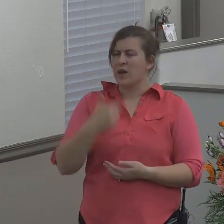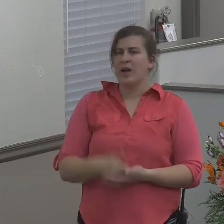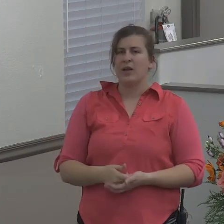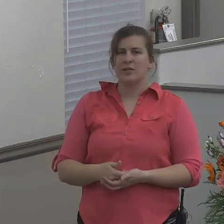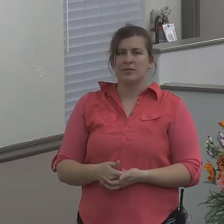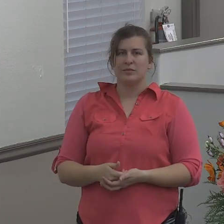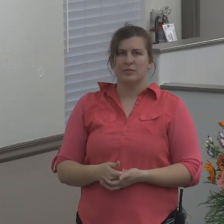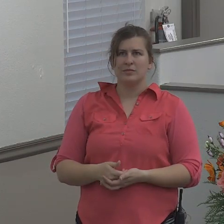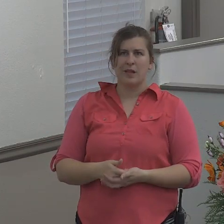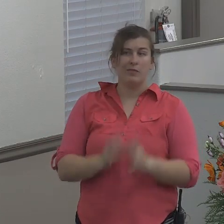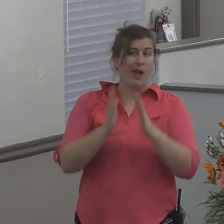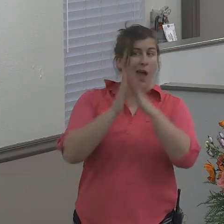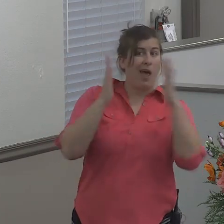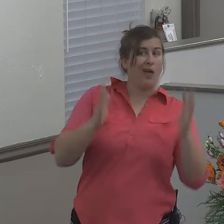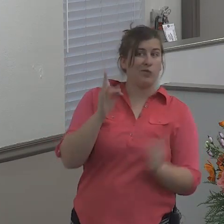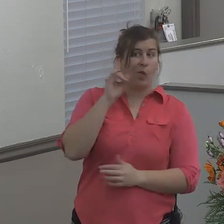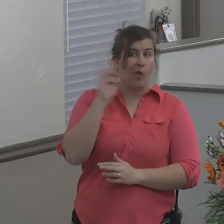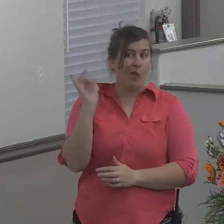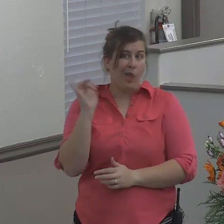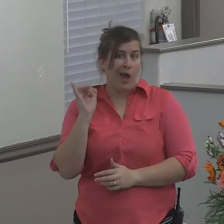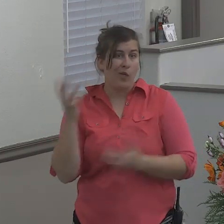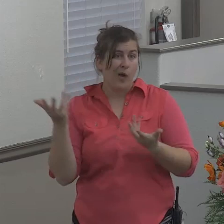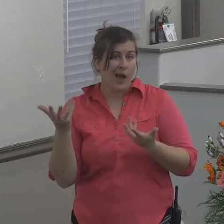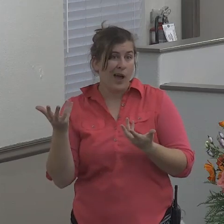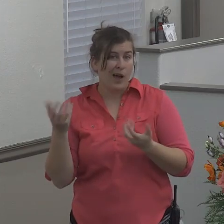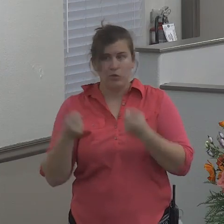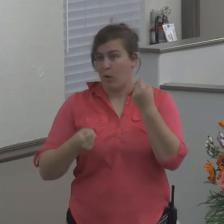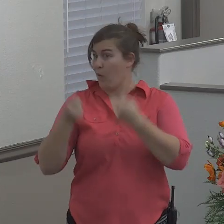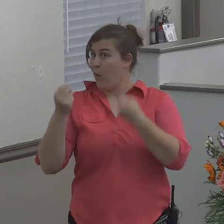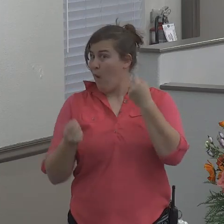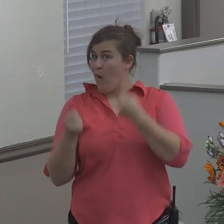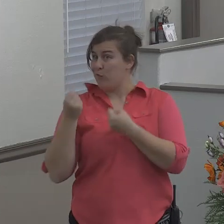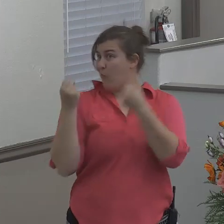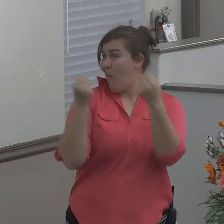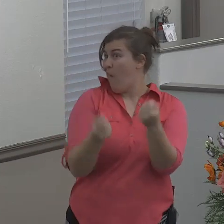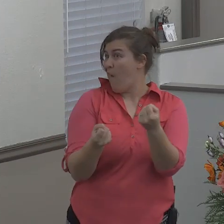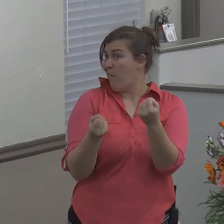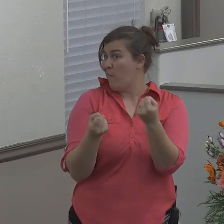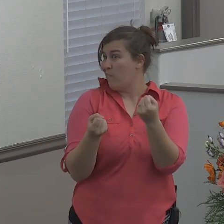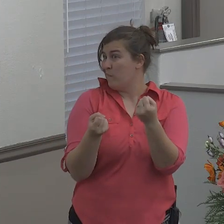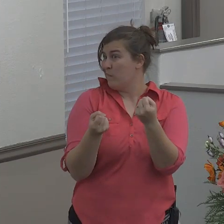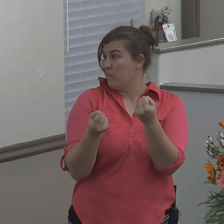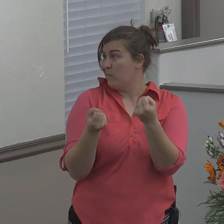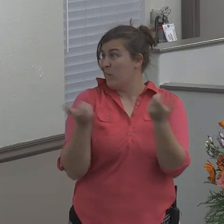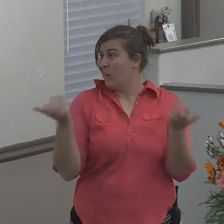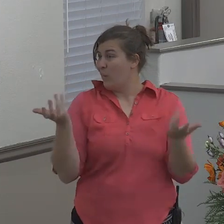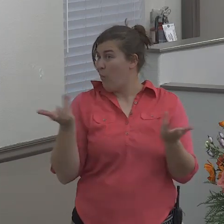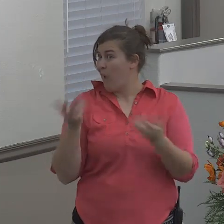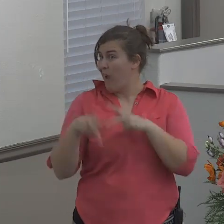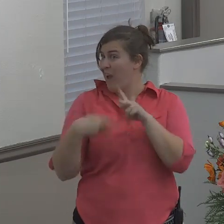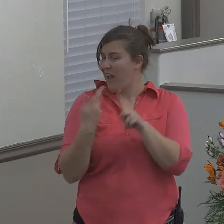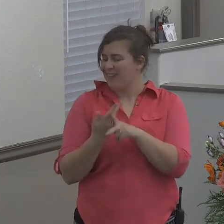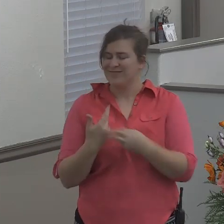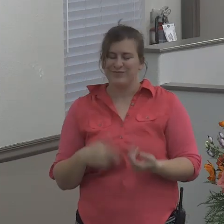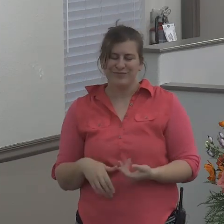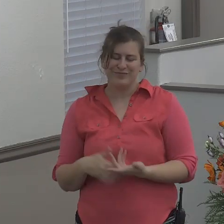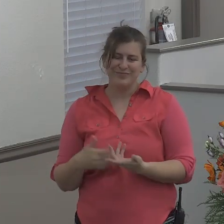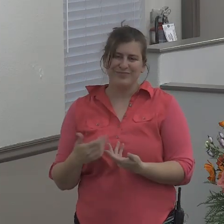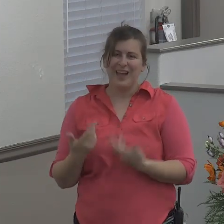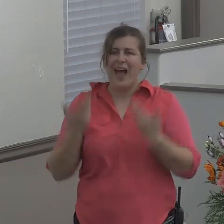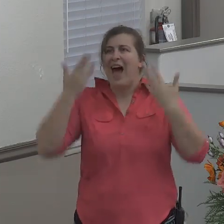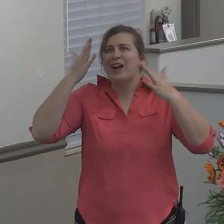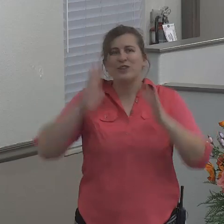look like? What kind of car did Jonah drive? Or was it a cart? I mean it just